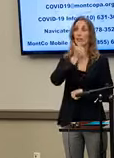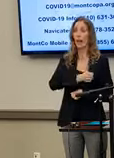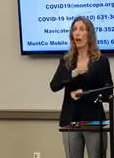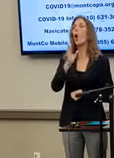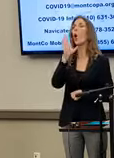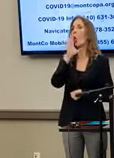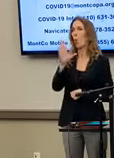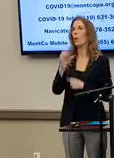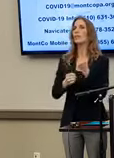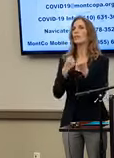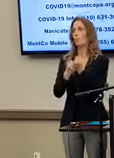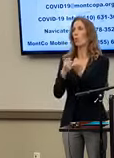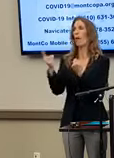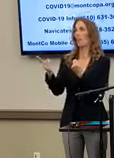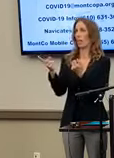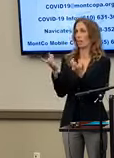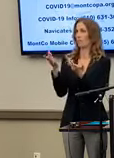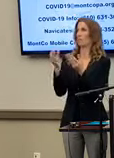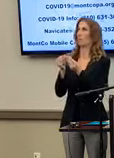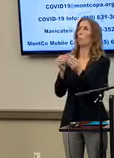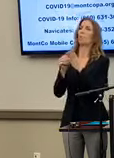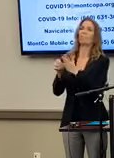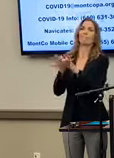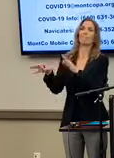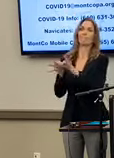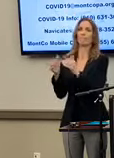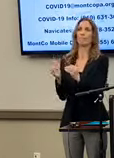that will support the furtherance of these goals.